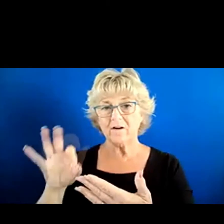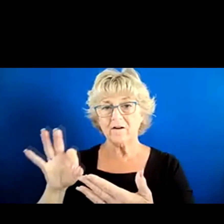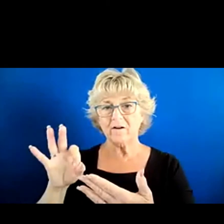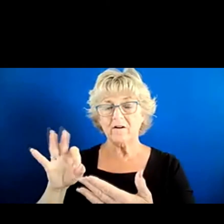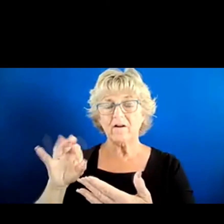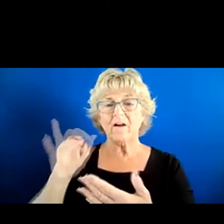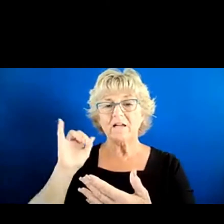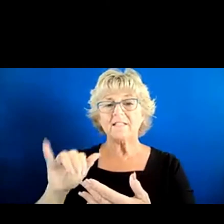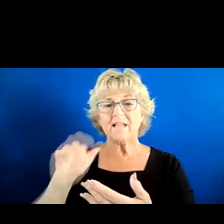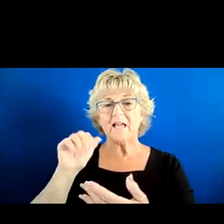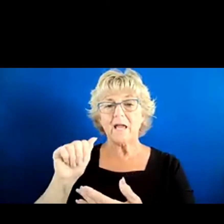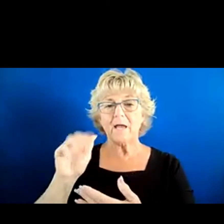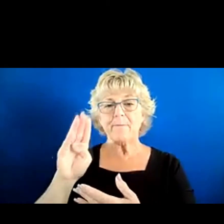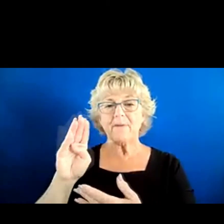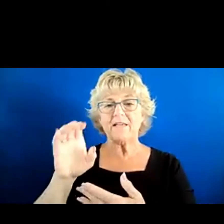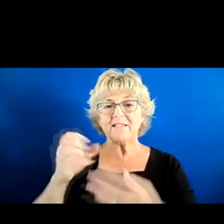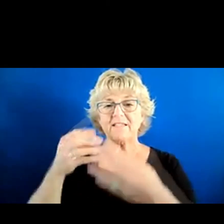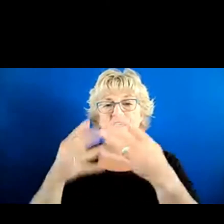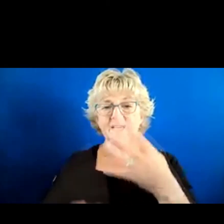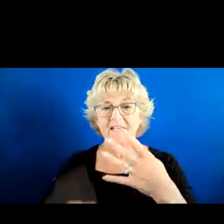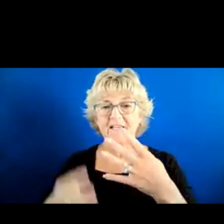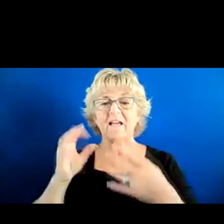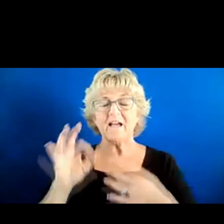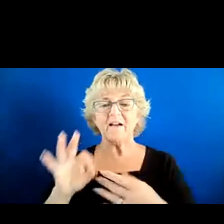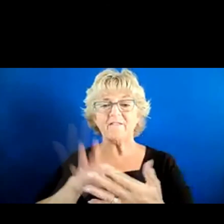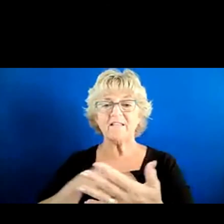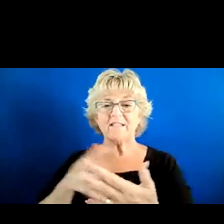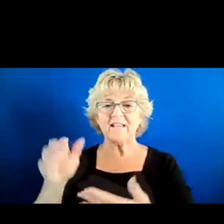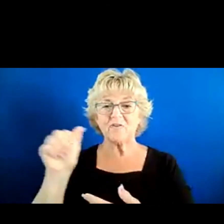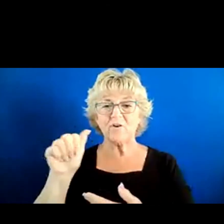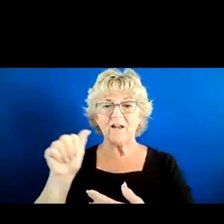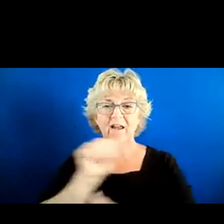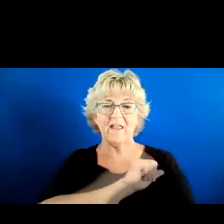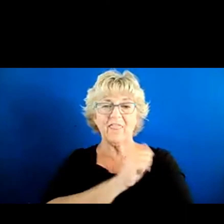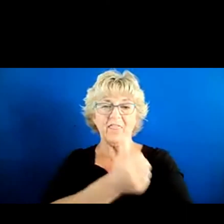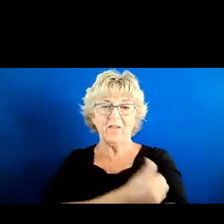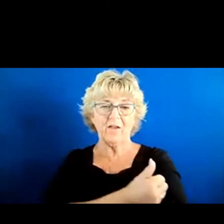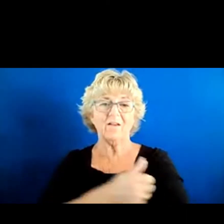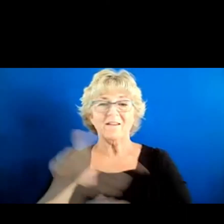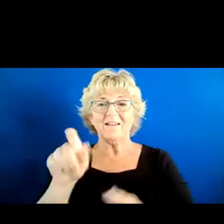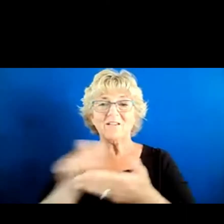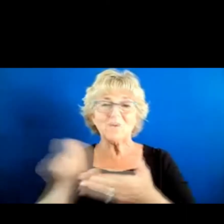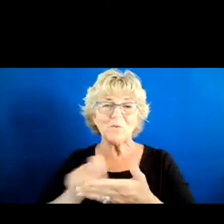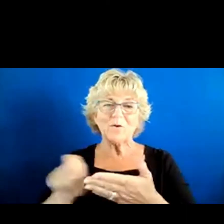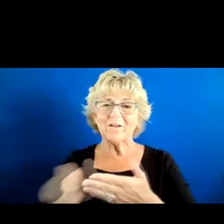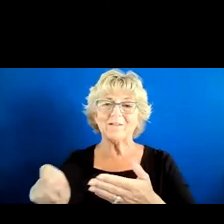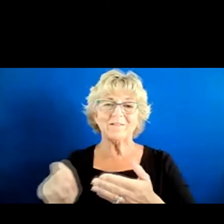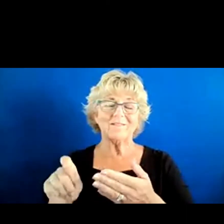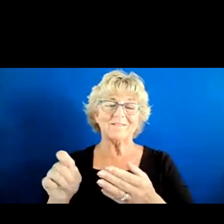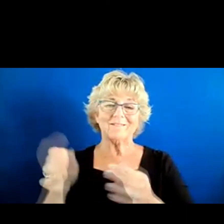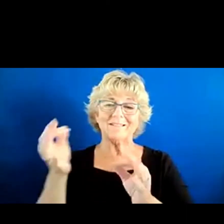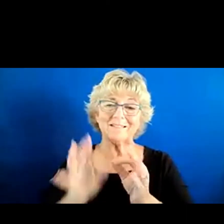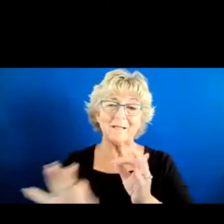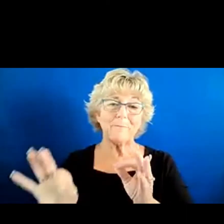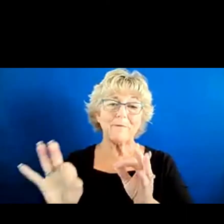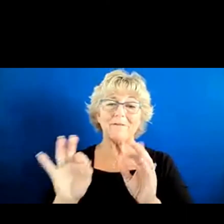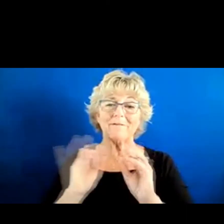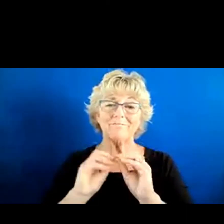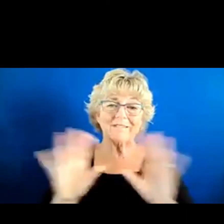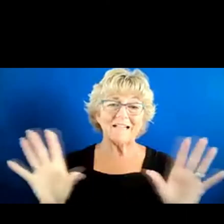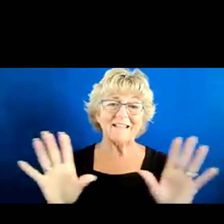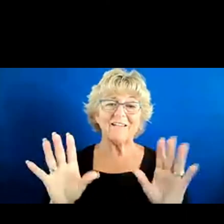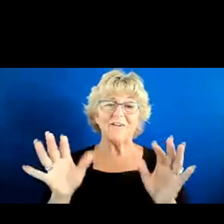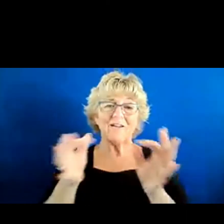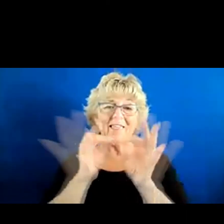hiring authority. And it's written in relatively plain language. So I think it'll give you a good